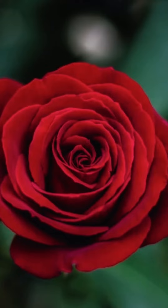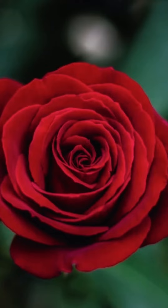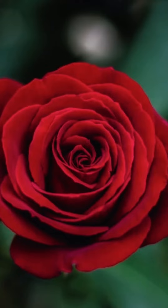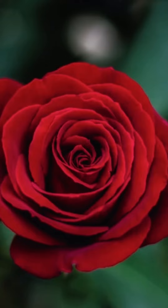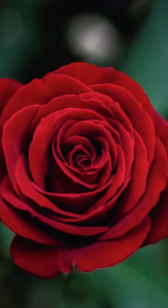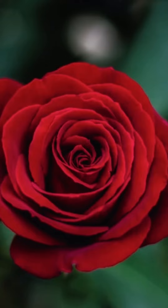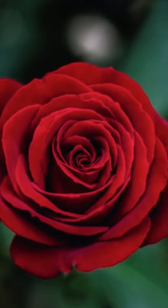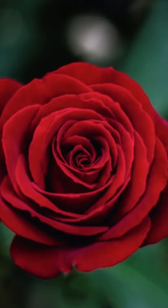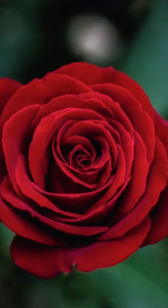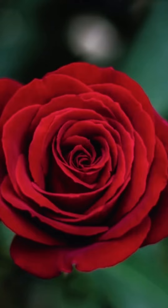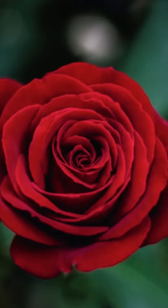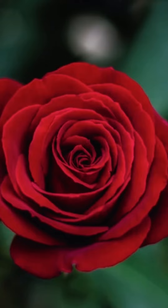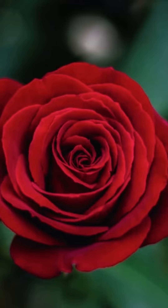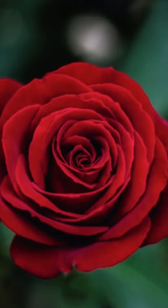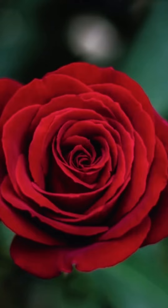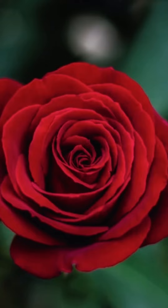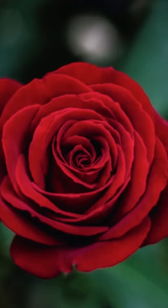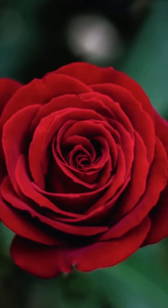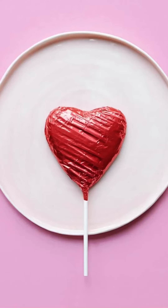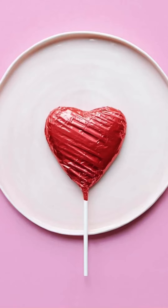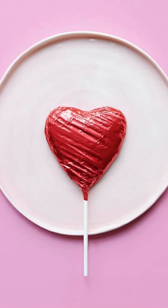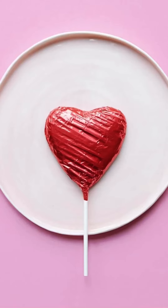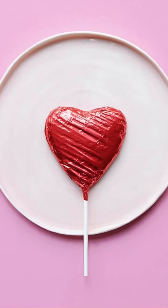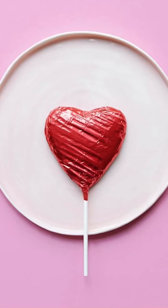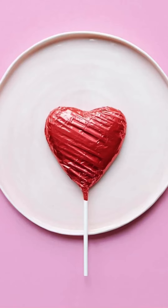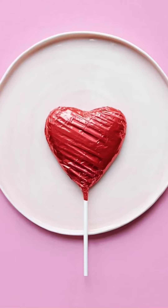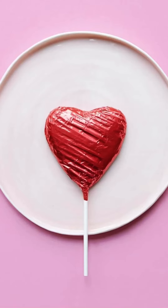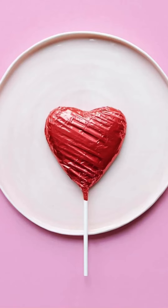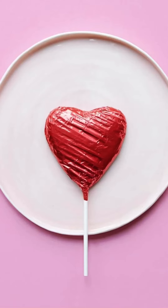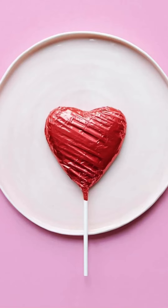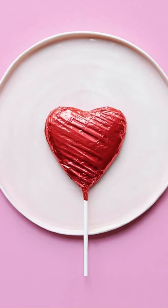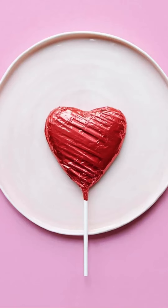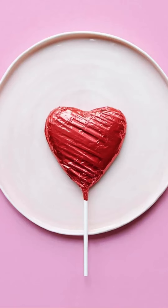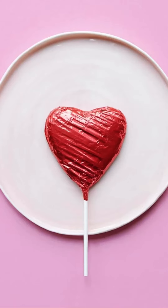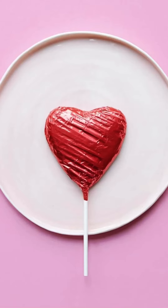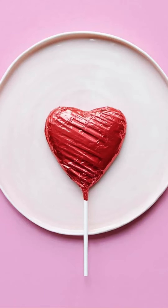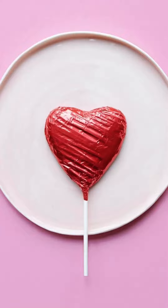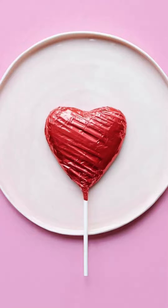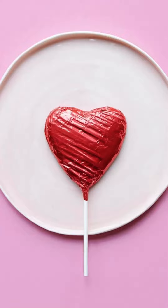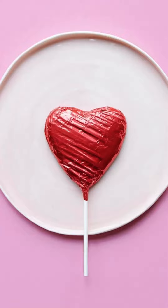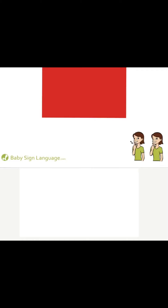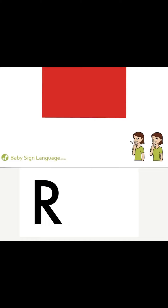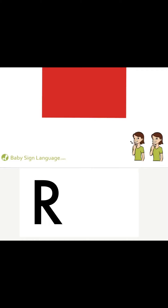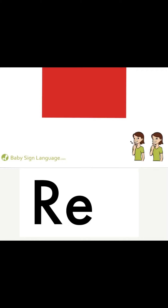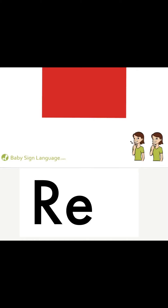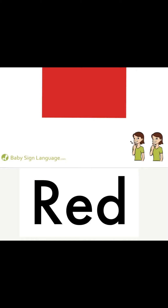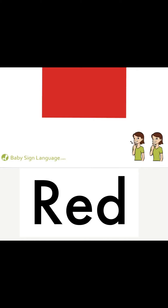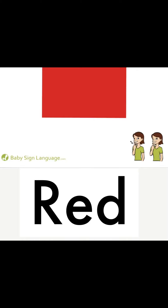and a valentine I'm the color red